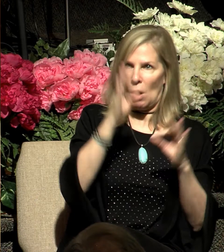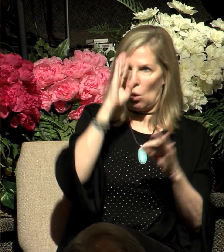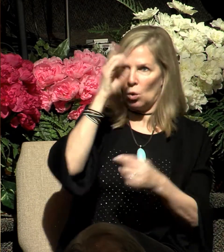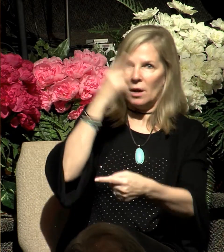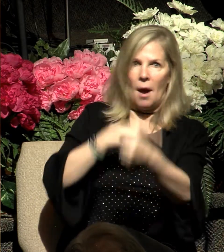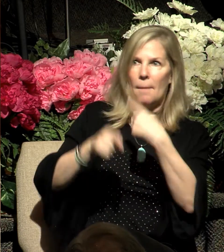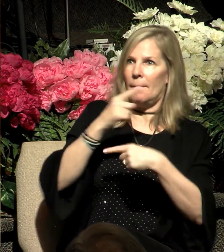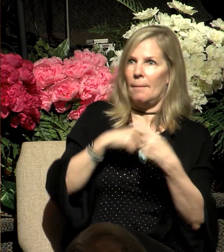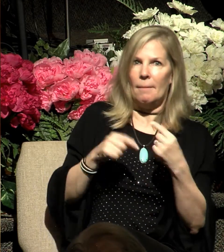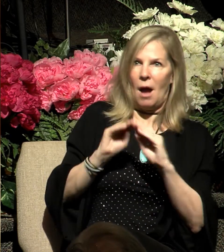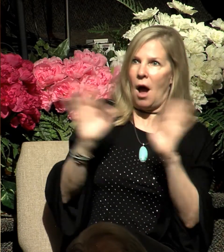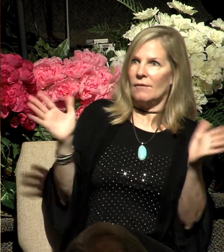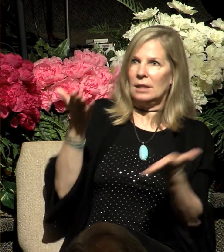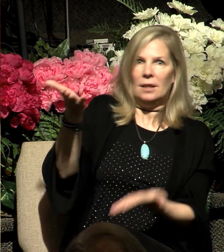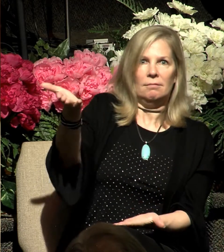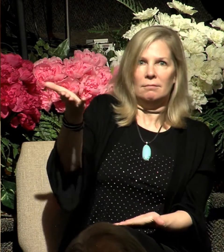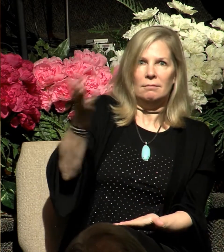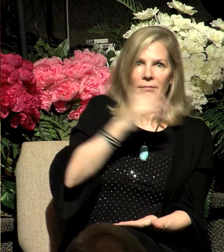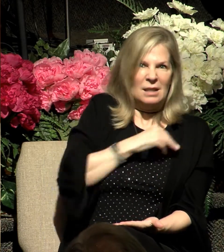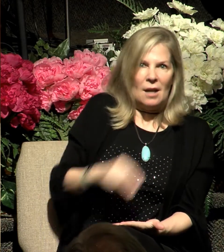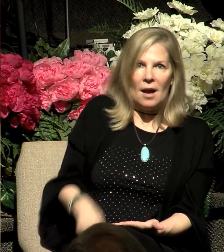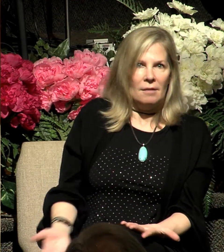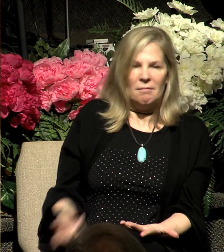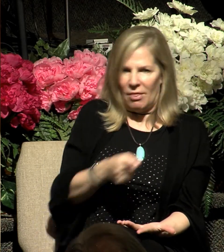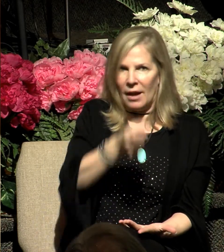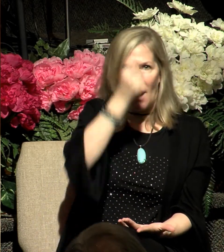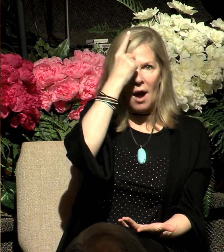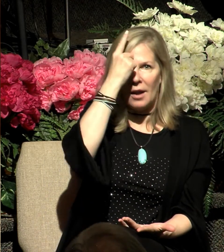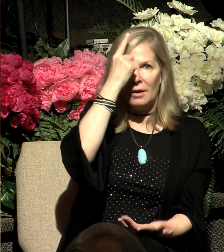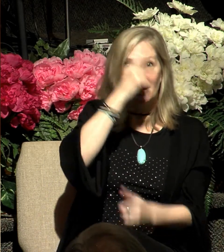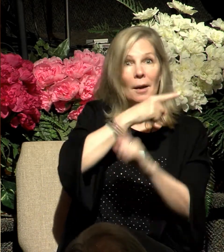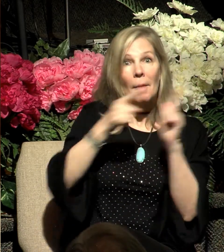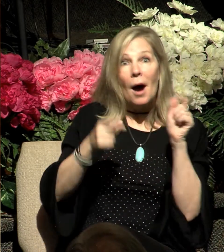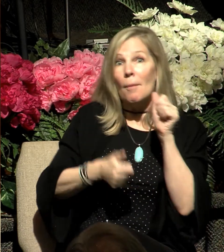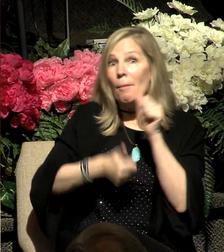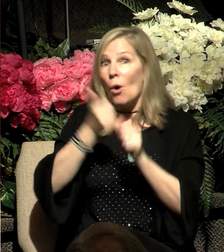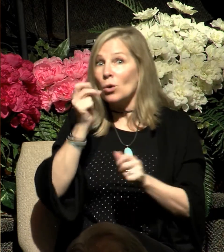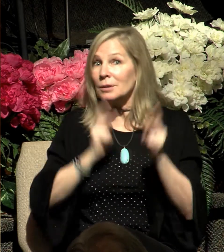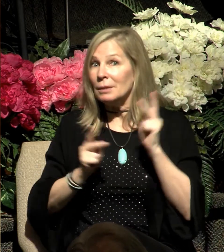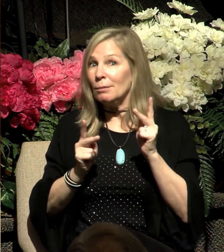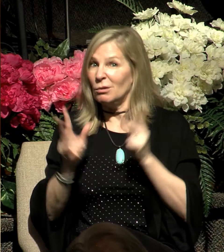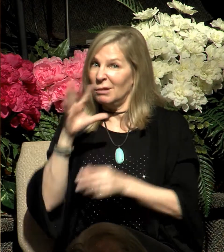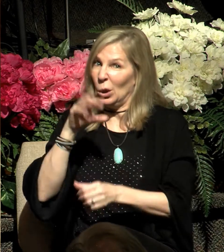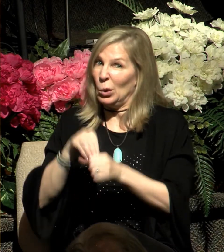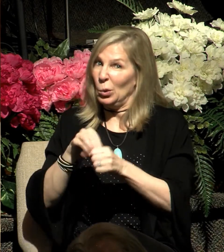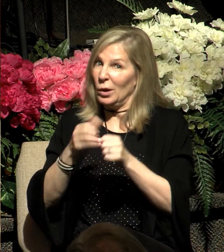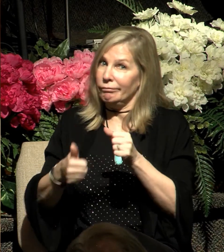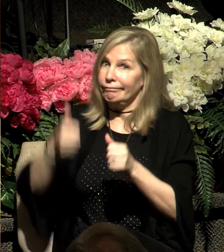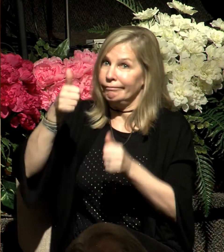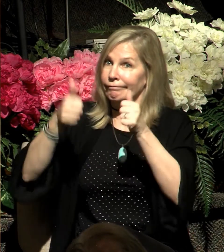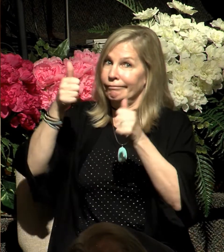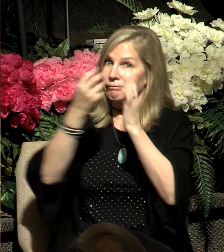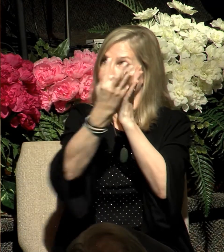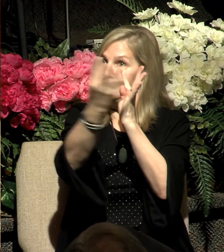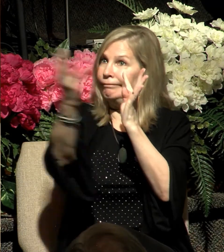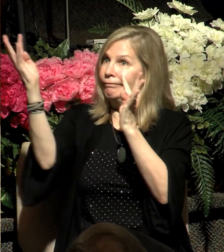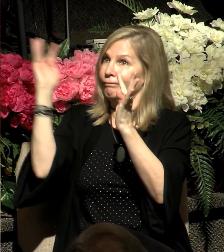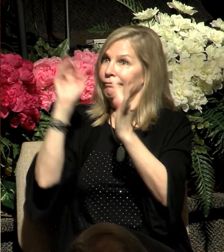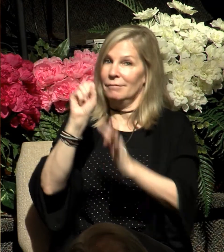meaning the Messiah. They got it. But the majority of the people, including the Sanhedrin, they rejected Jesus